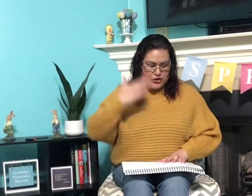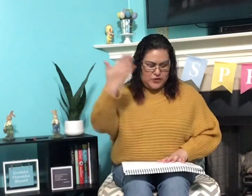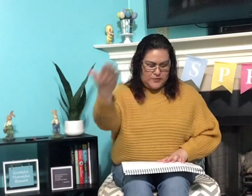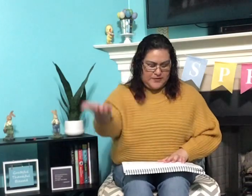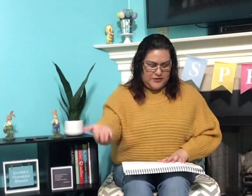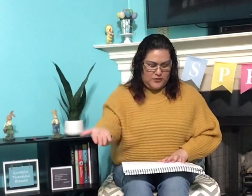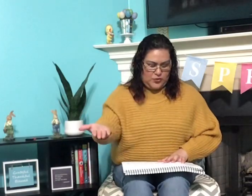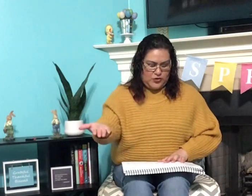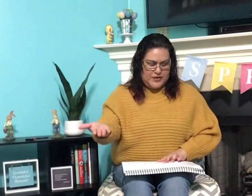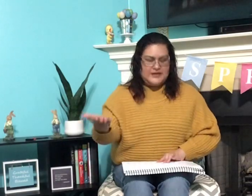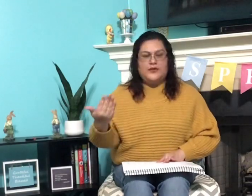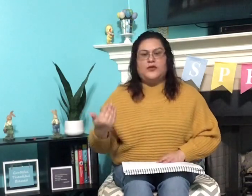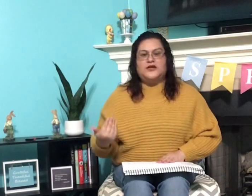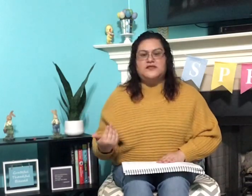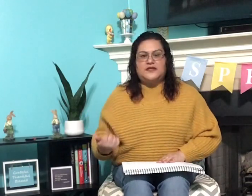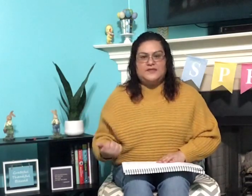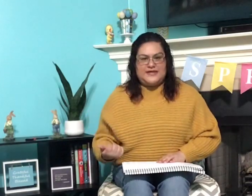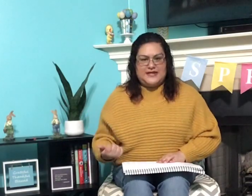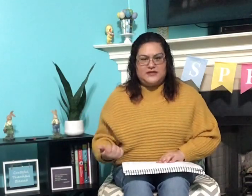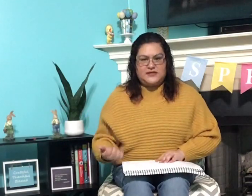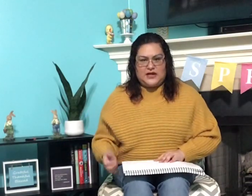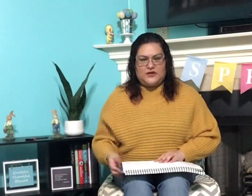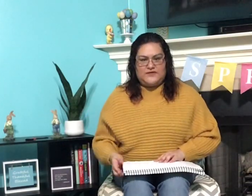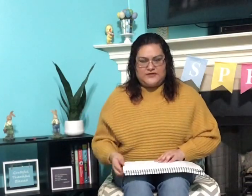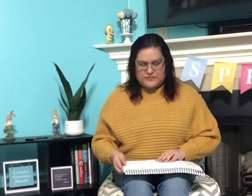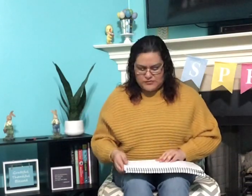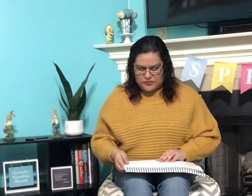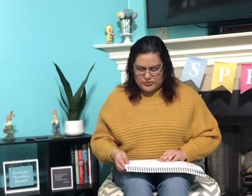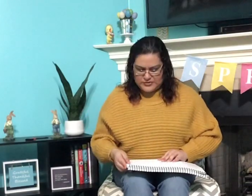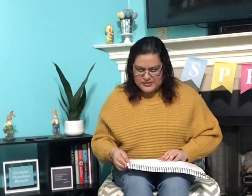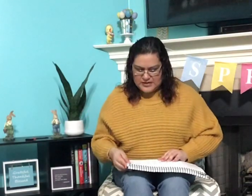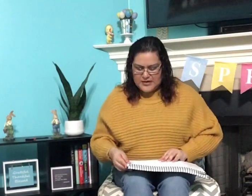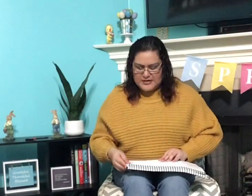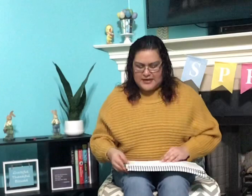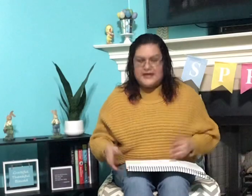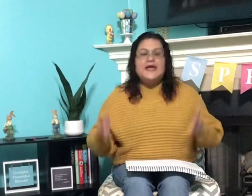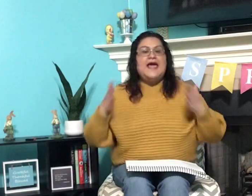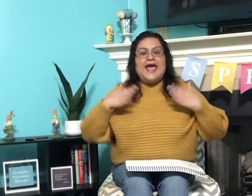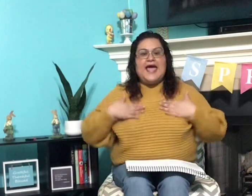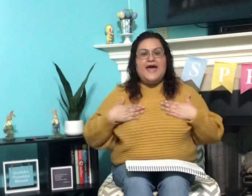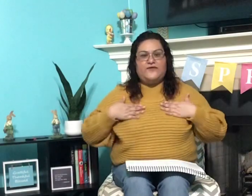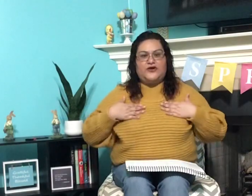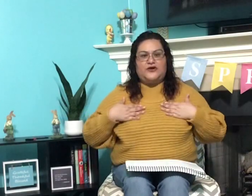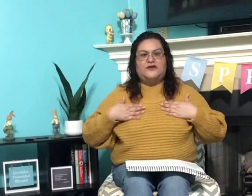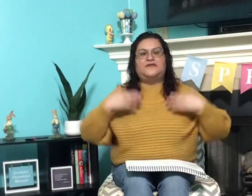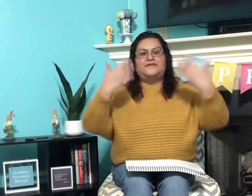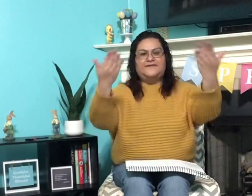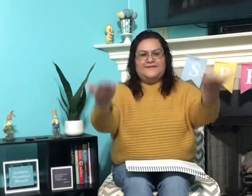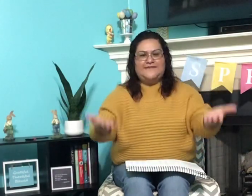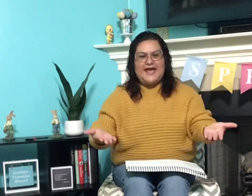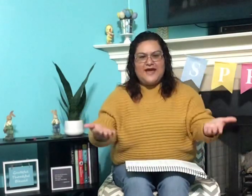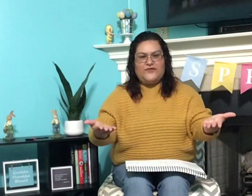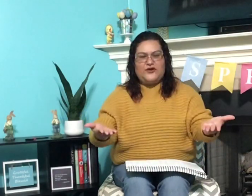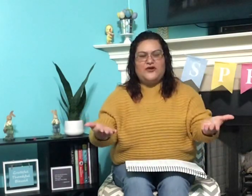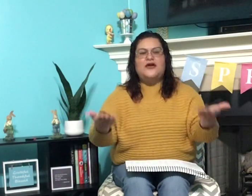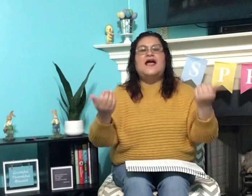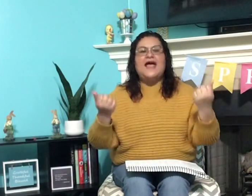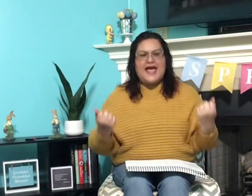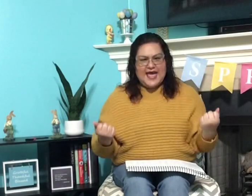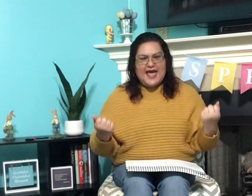we're going to repeat the word, and then we're going to say the beginning sound of each of those words, okay? Ever, ever, ever, eh,